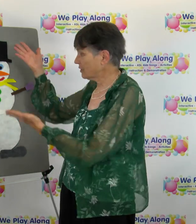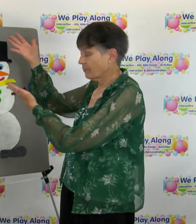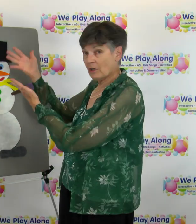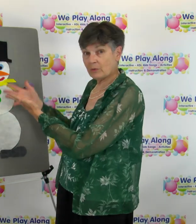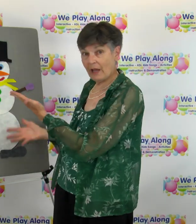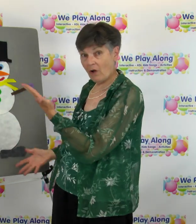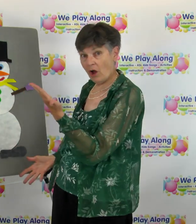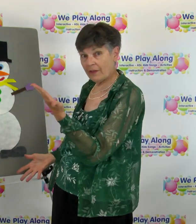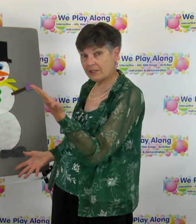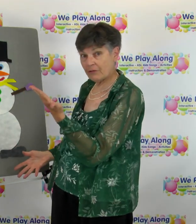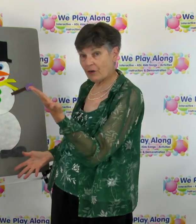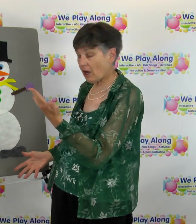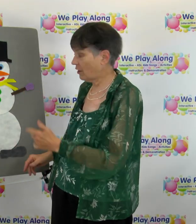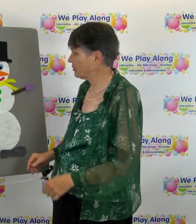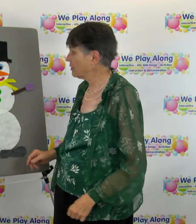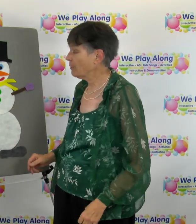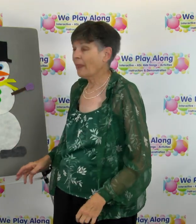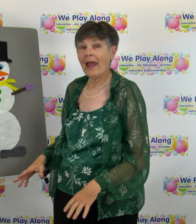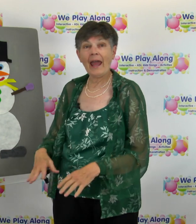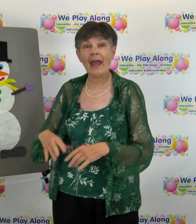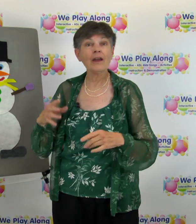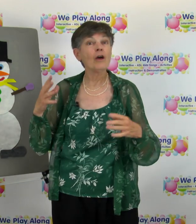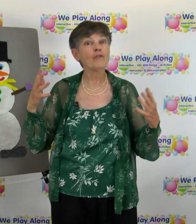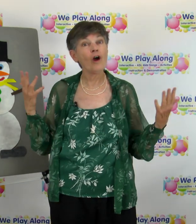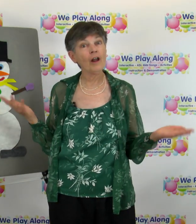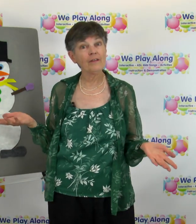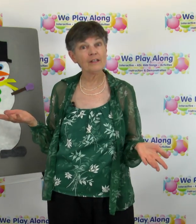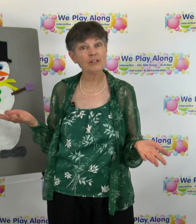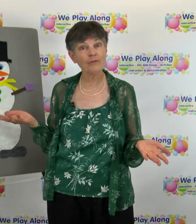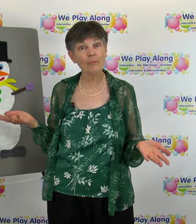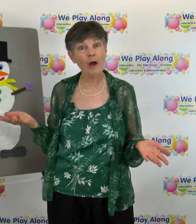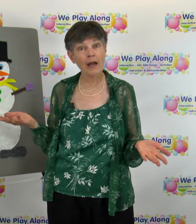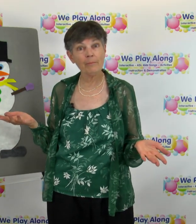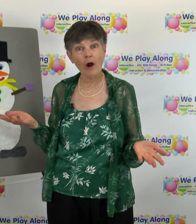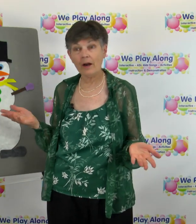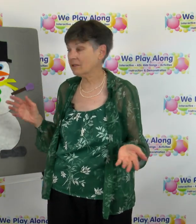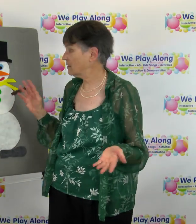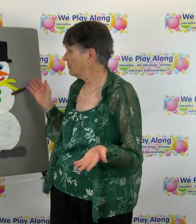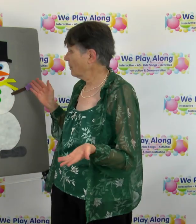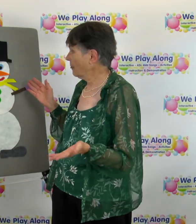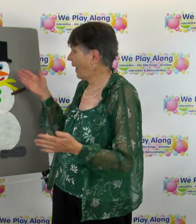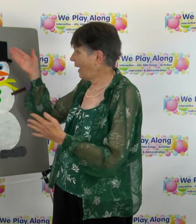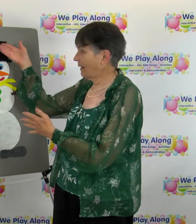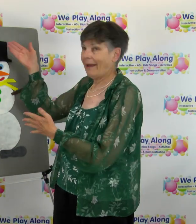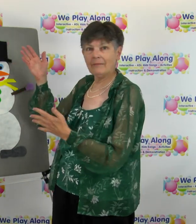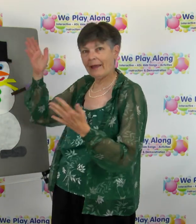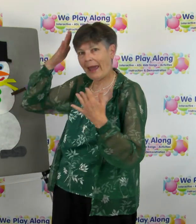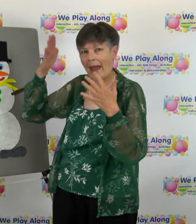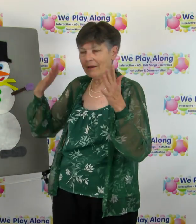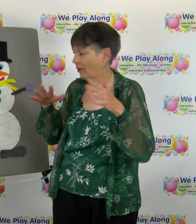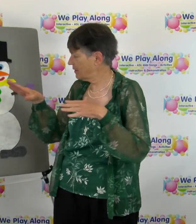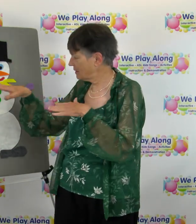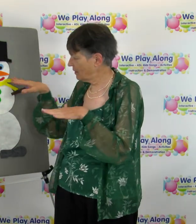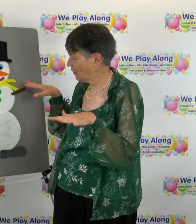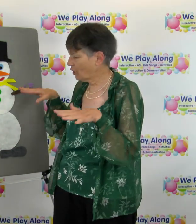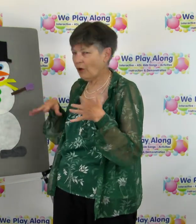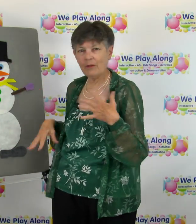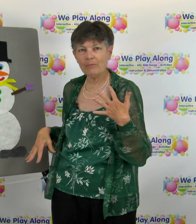because we have all these different colors and for all of these different body parts and like hat and all this the clothing